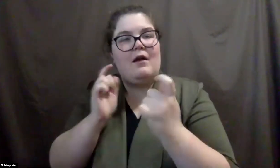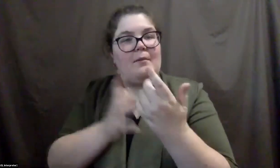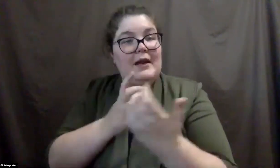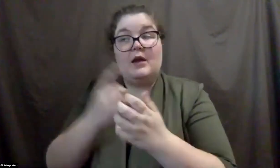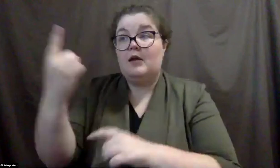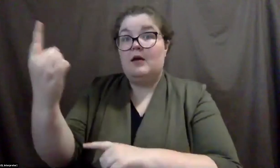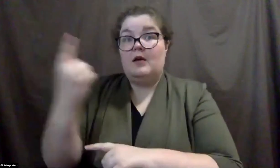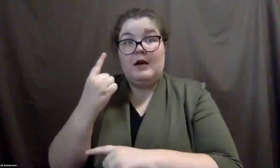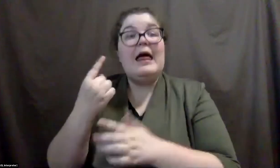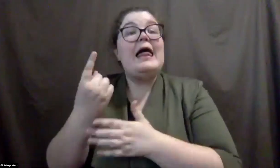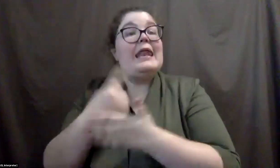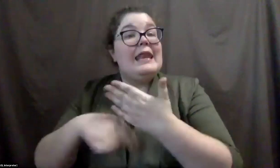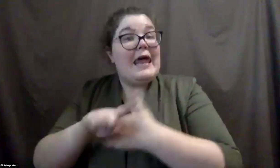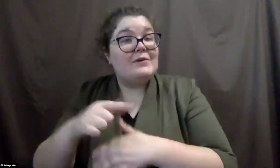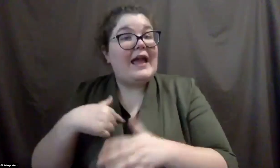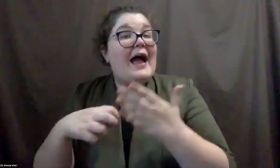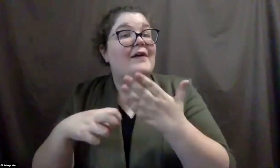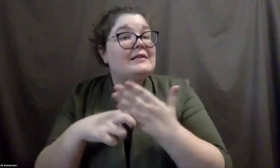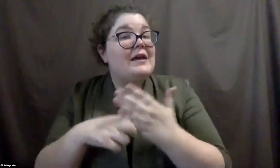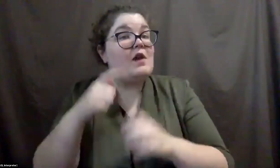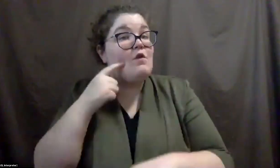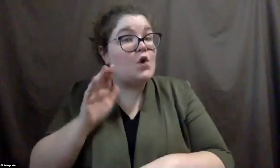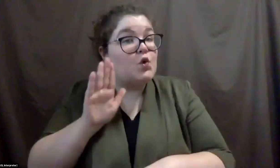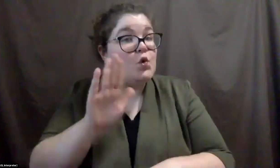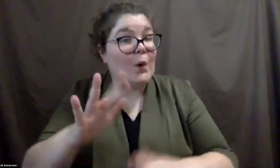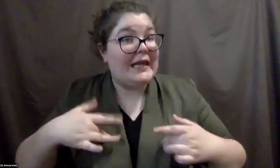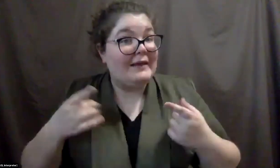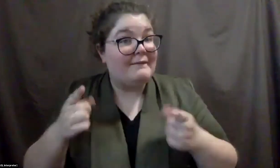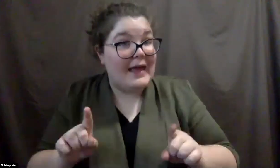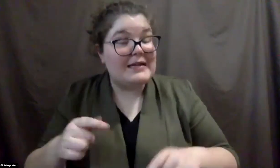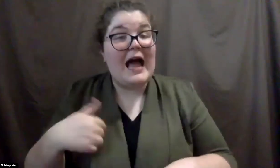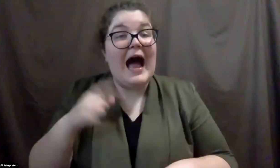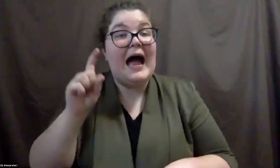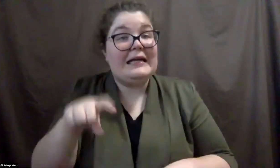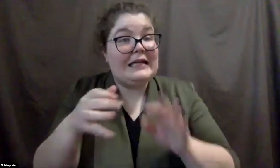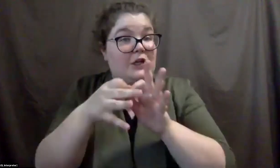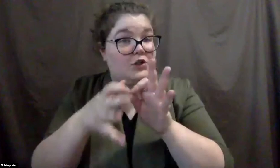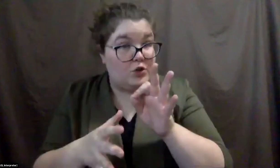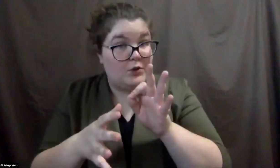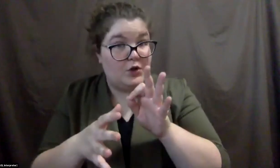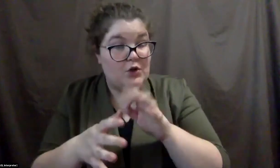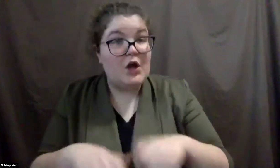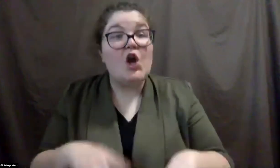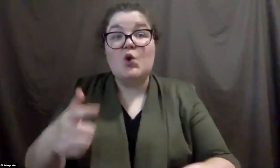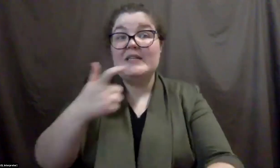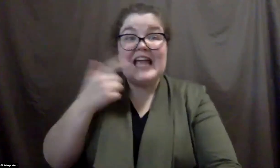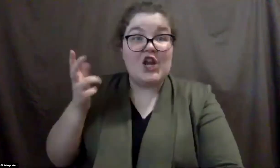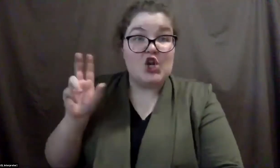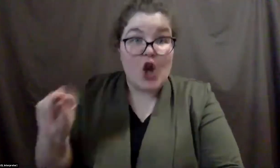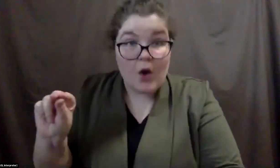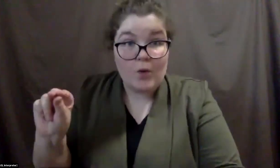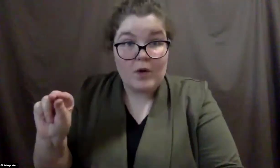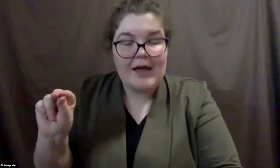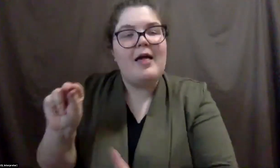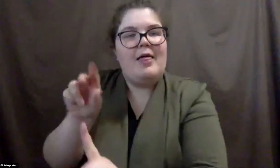next week, I have a ticket to visit your event, and I need an ASL interpreter. If you say no to that,